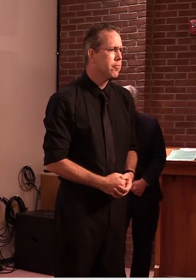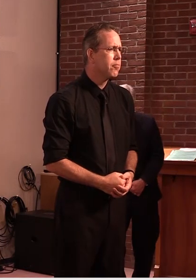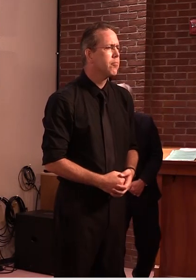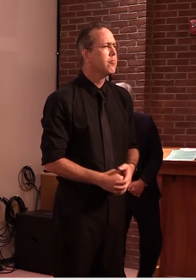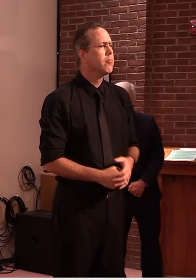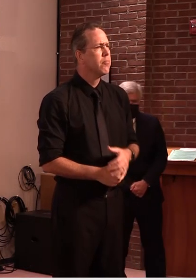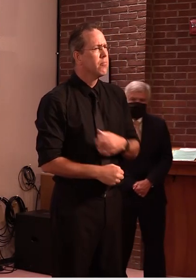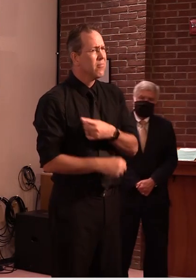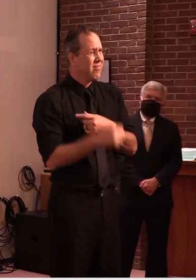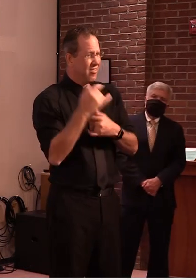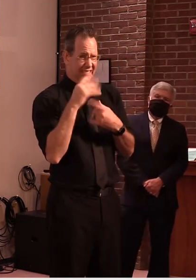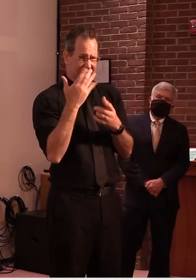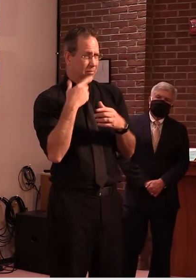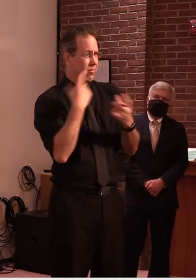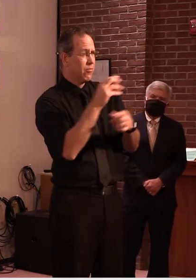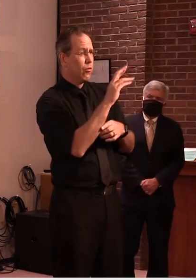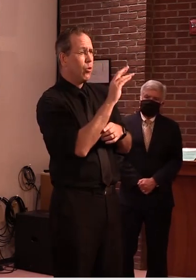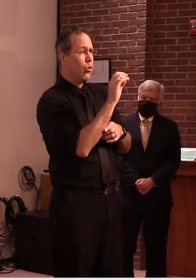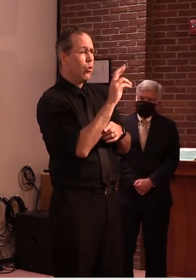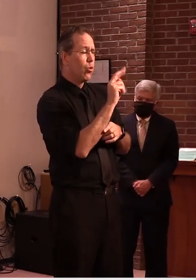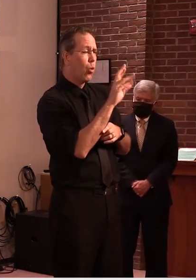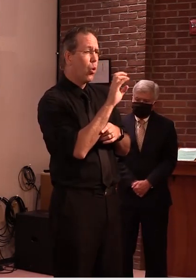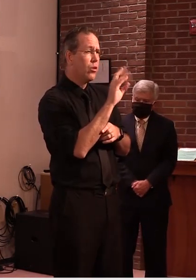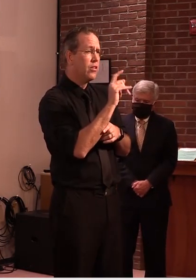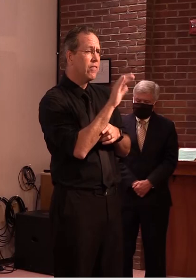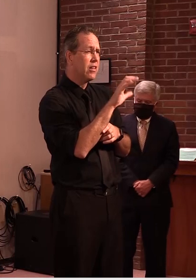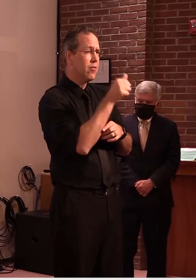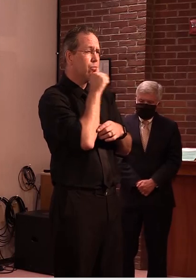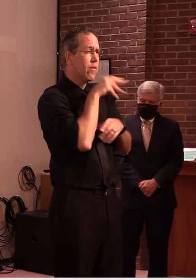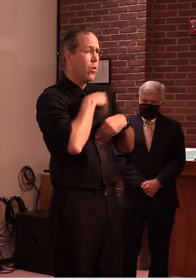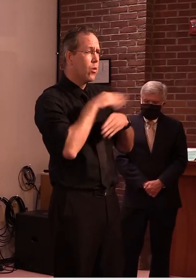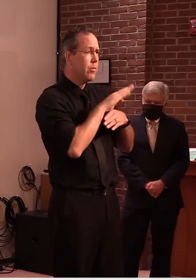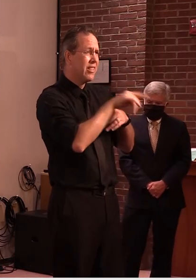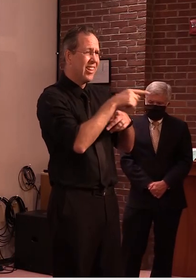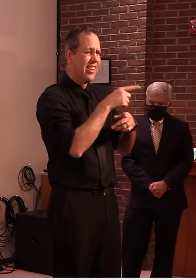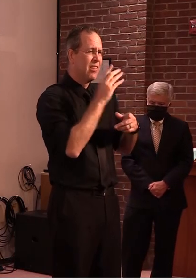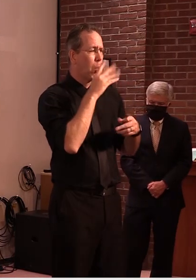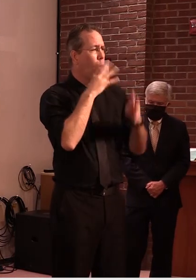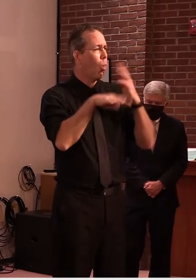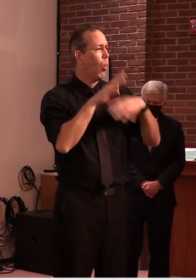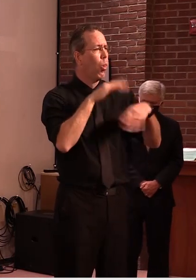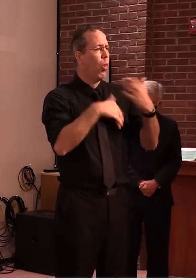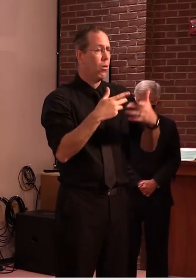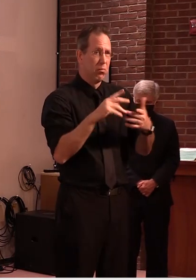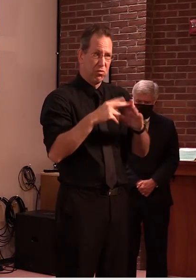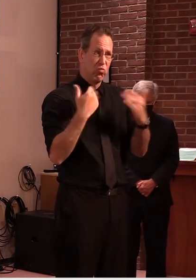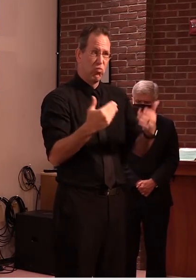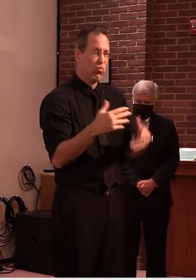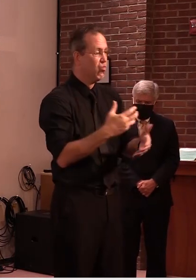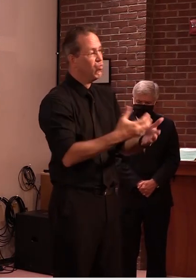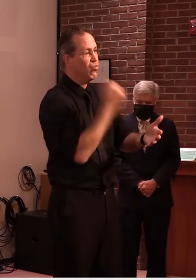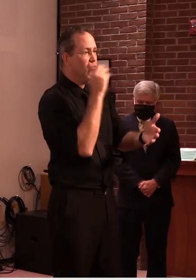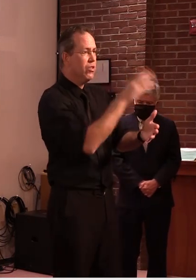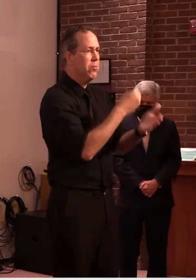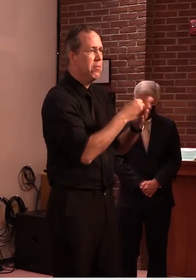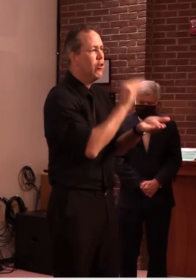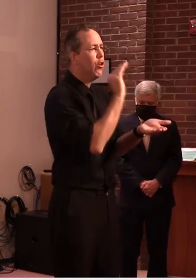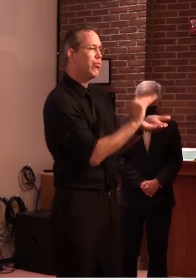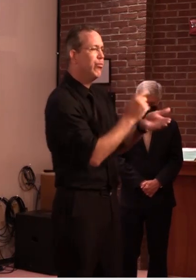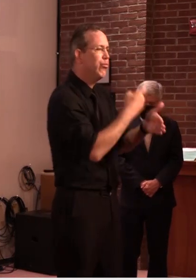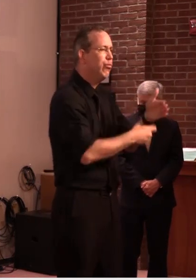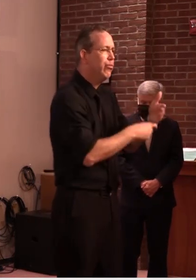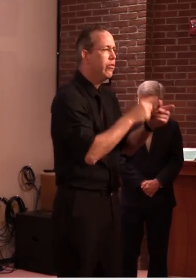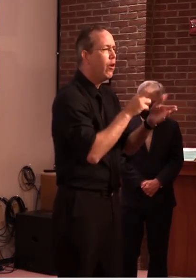or eight days are on the welfare of those 219 souls um from vermont that are there at that facility